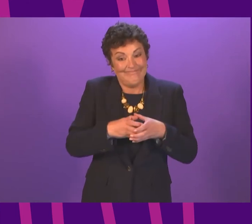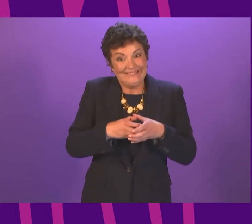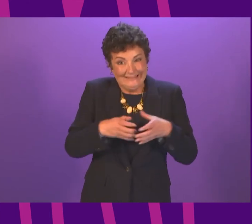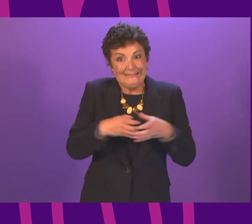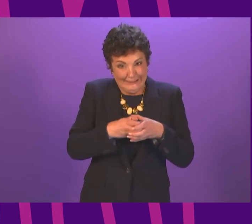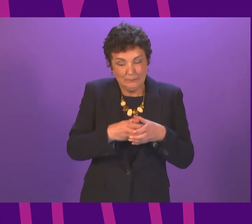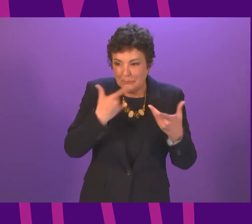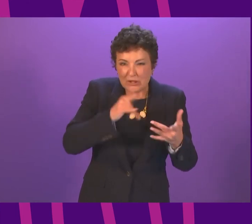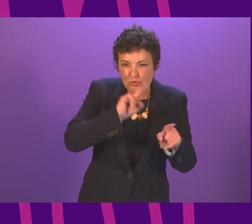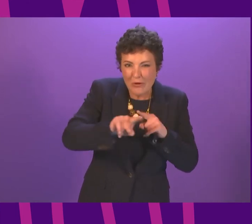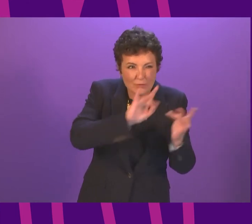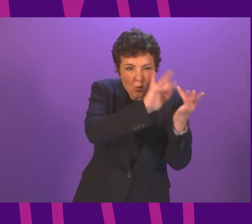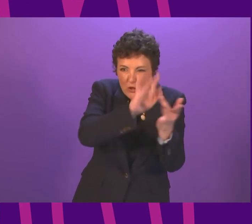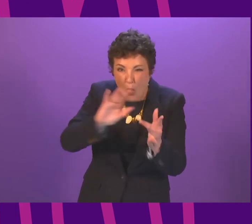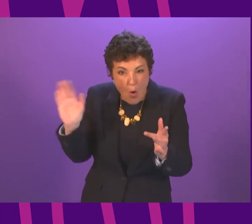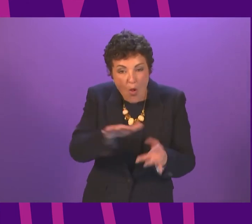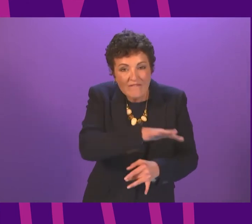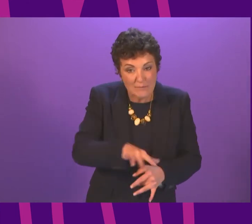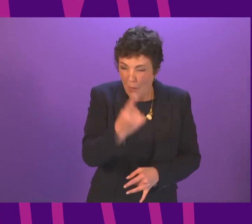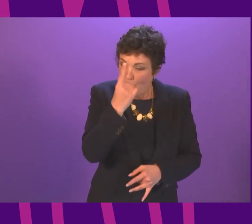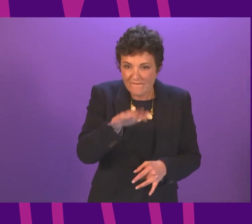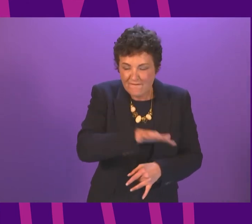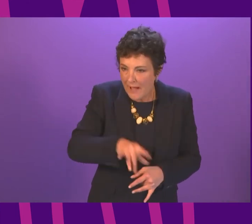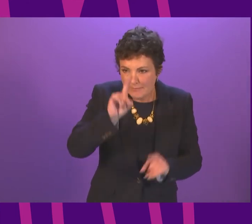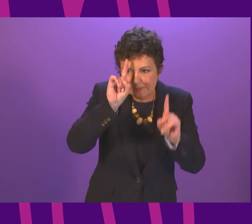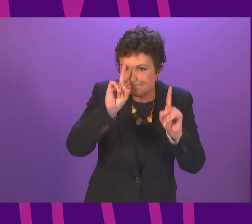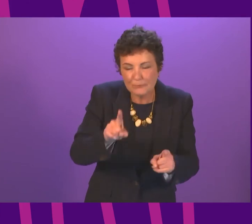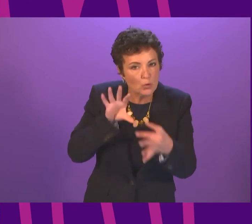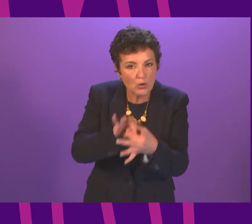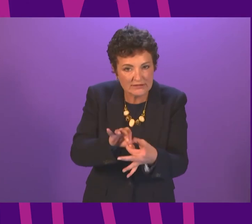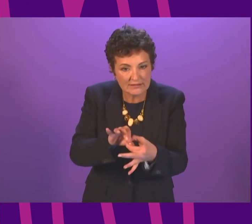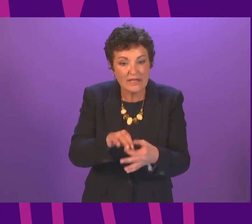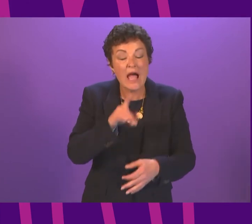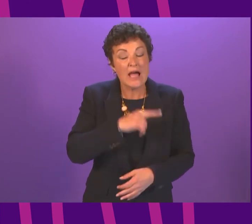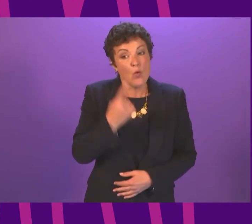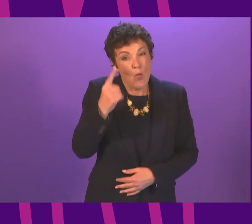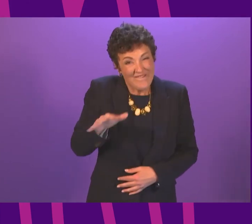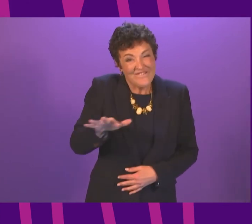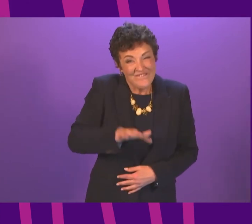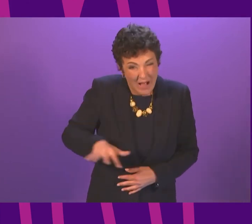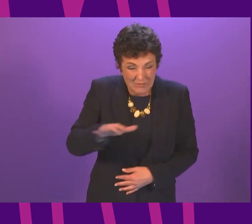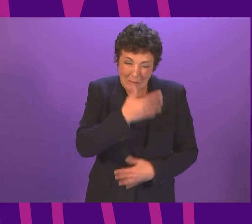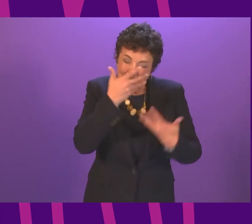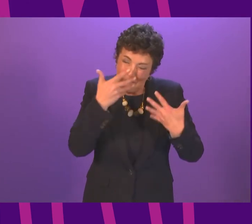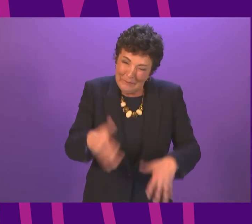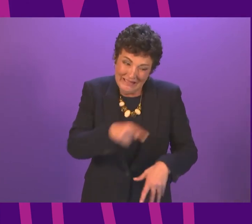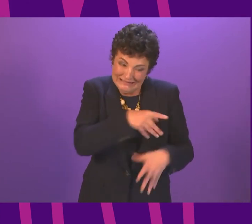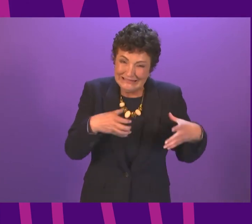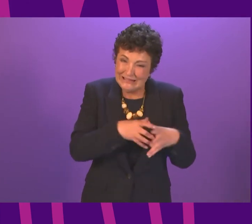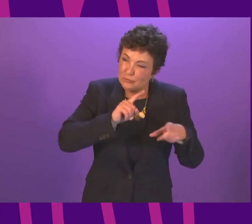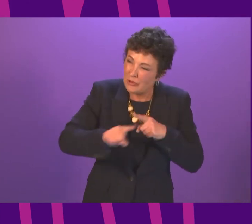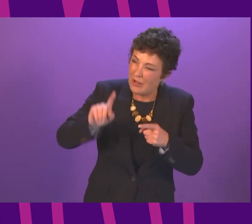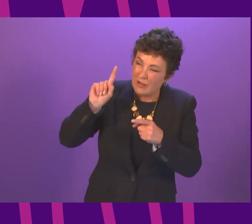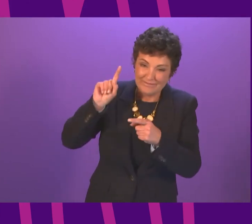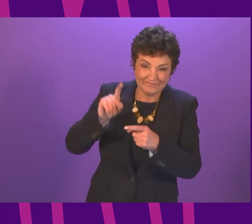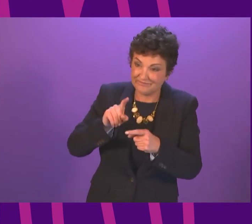the exception of one family. One family, regrettably, and despite extensive efforts by the team and